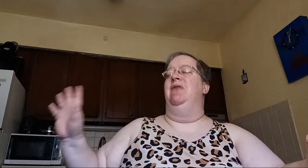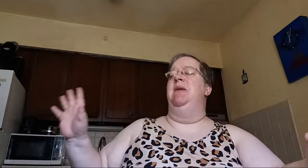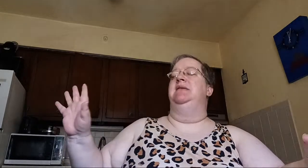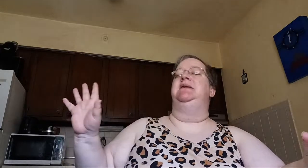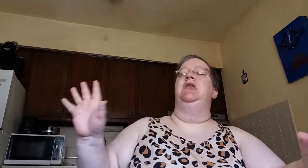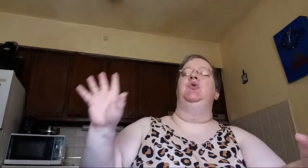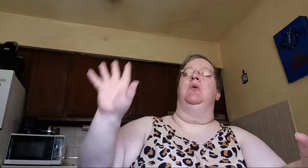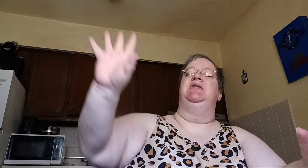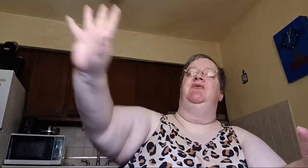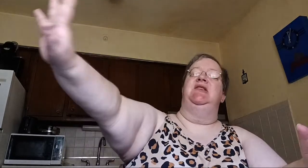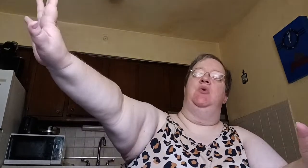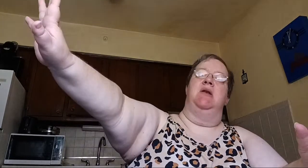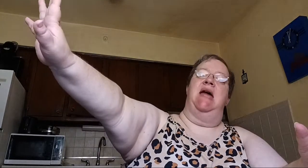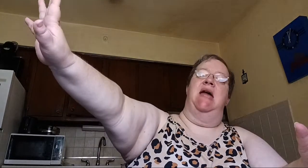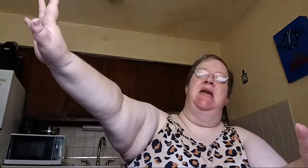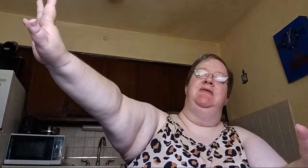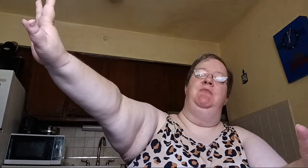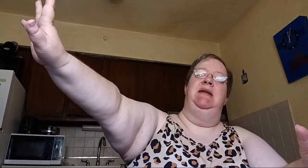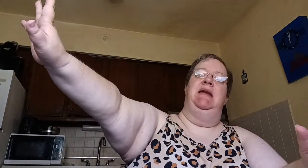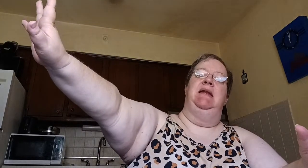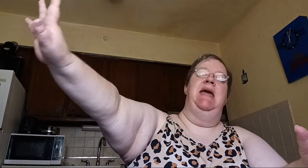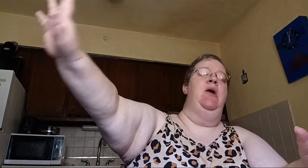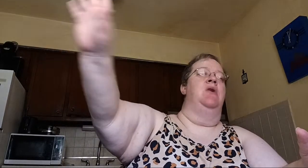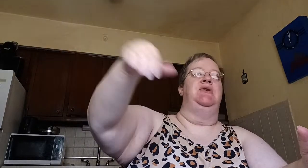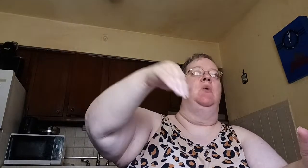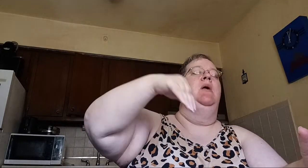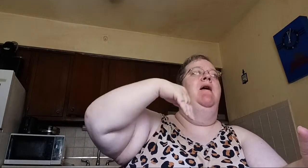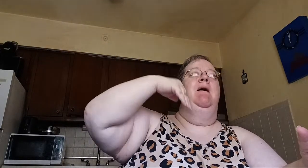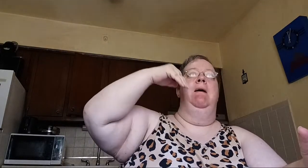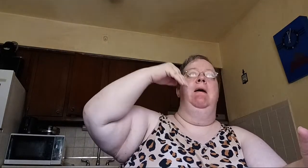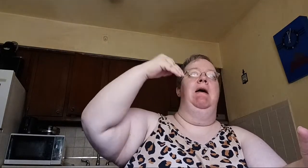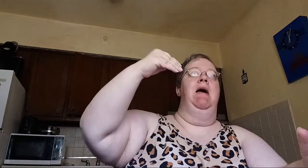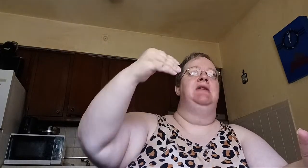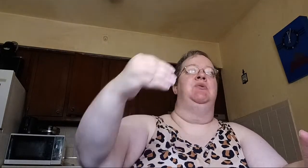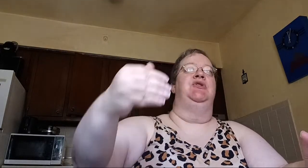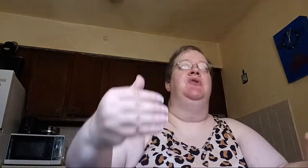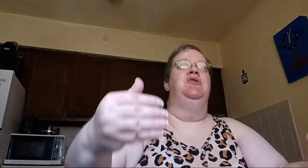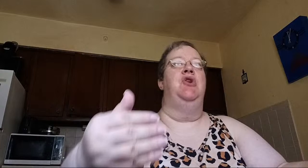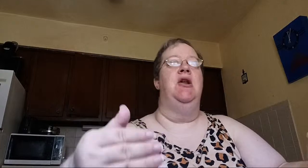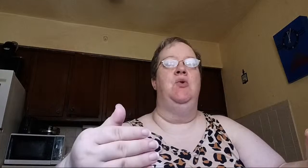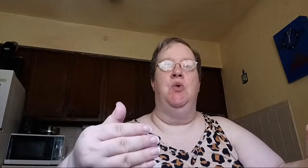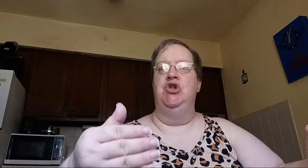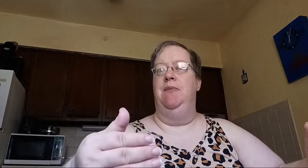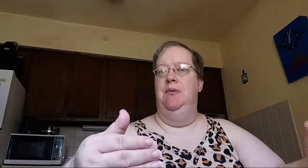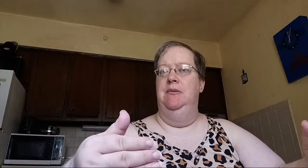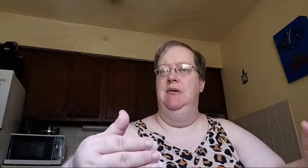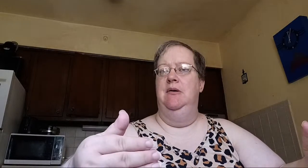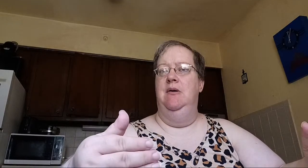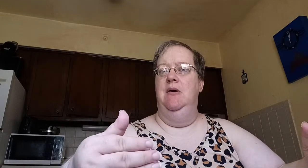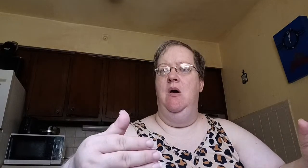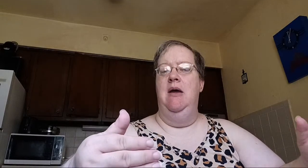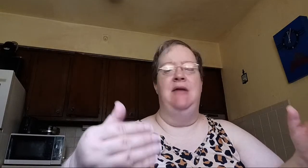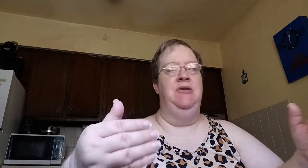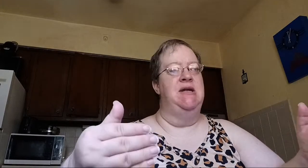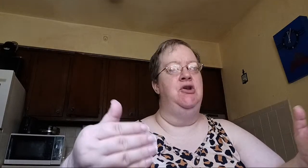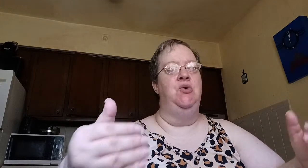man's tent door was faced toward that tent of meeting, and they also, as a result, started to worship at their tent door,